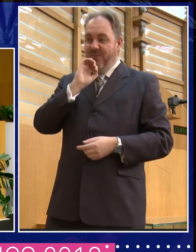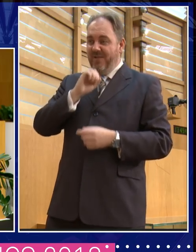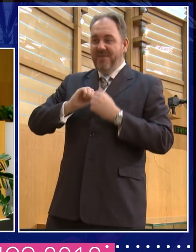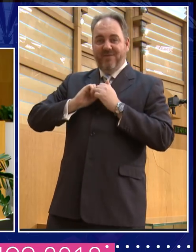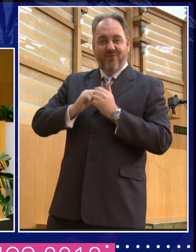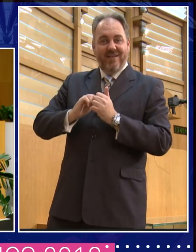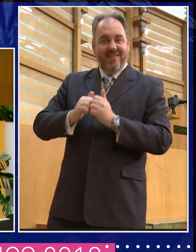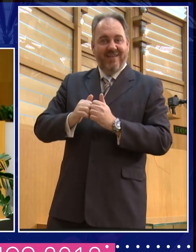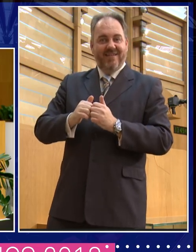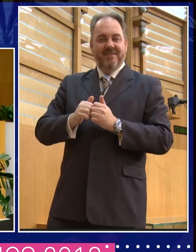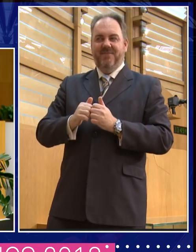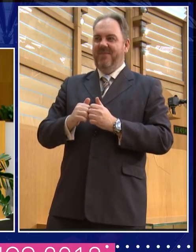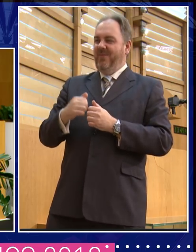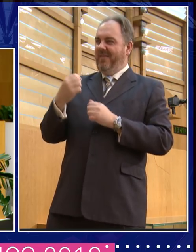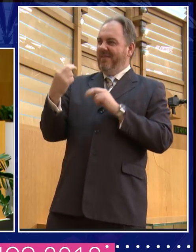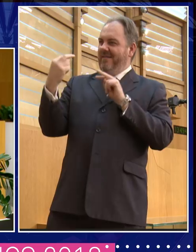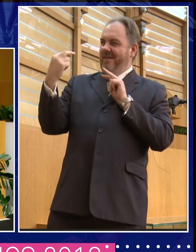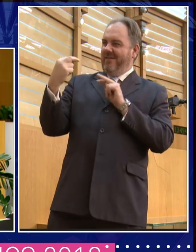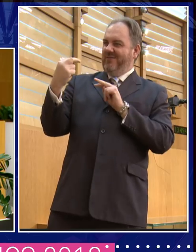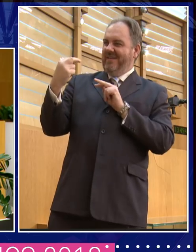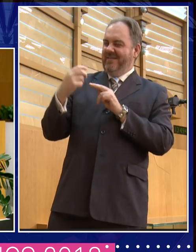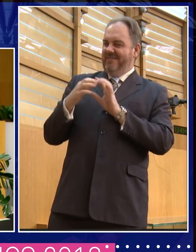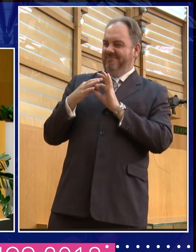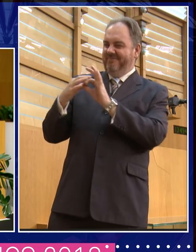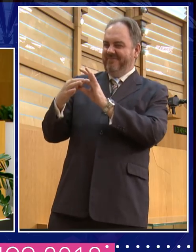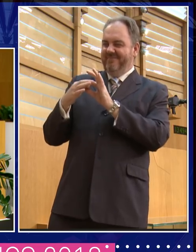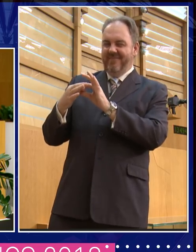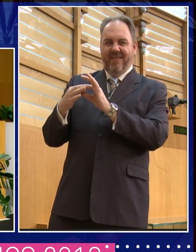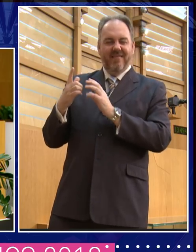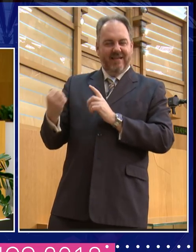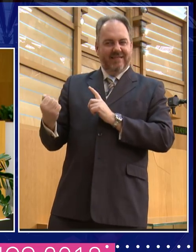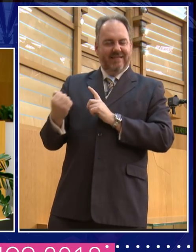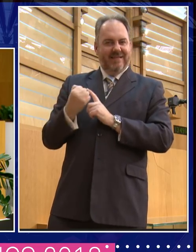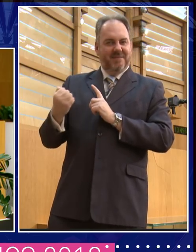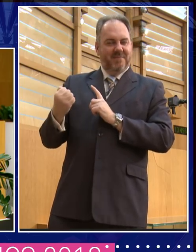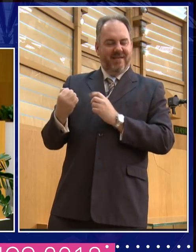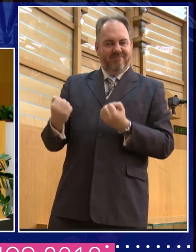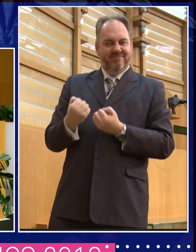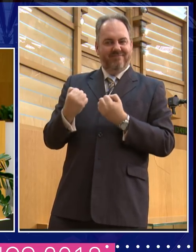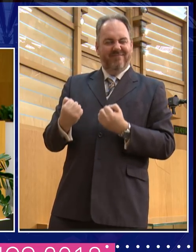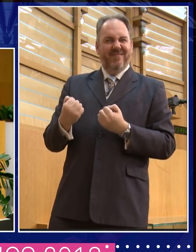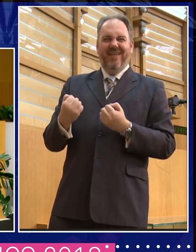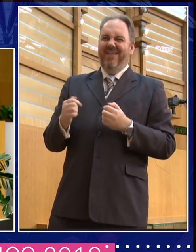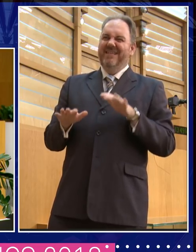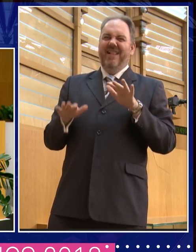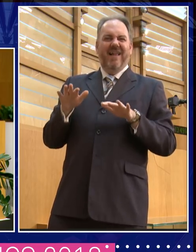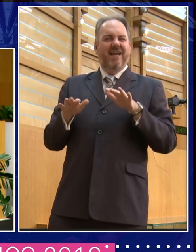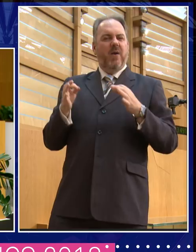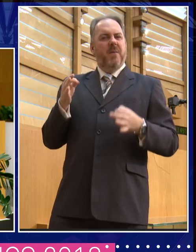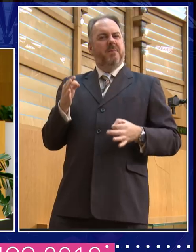you know, eyeball to eyeball. I think that somehow struck as a kind of political message in part, even